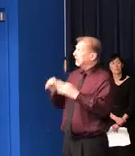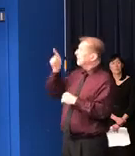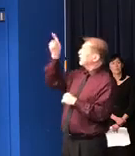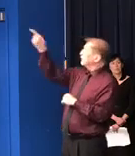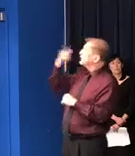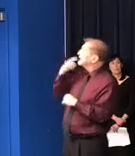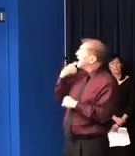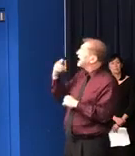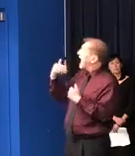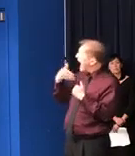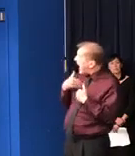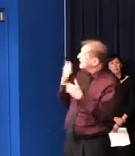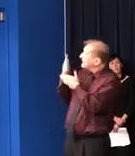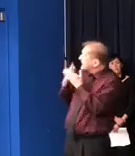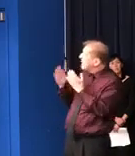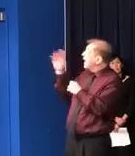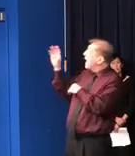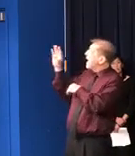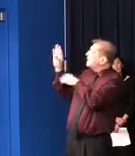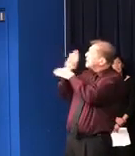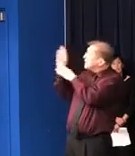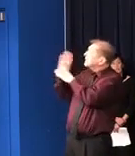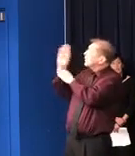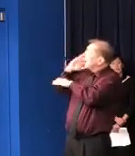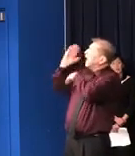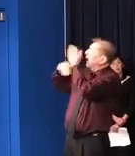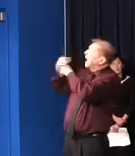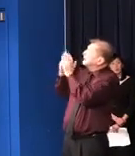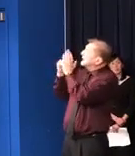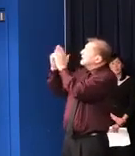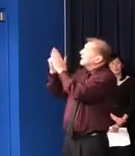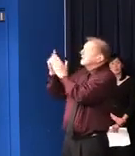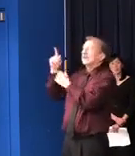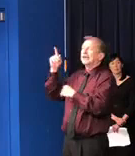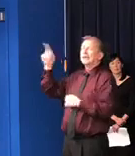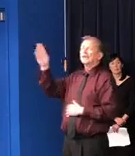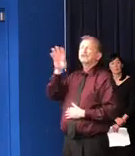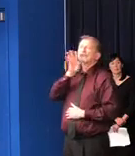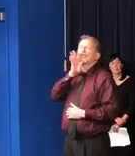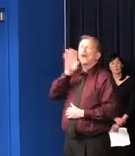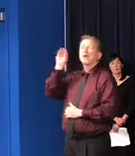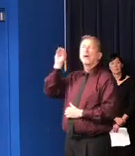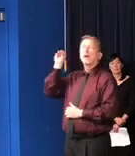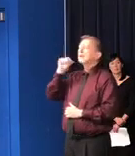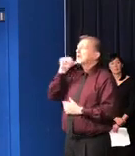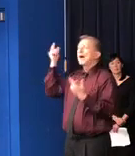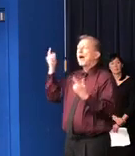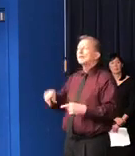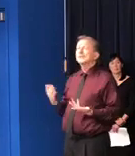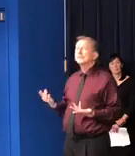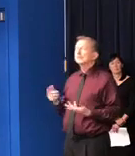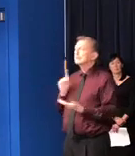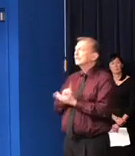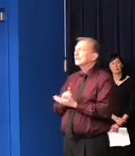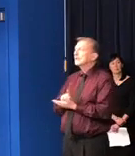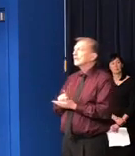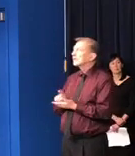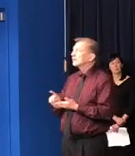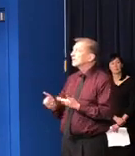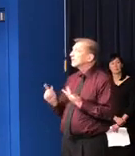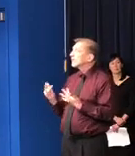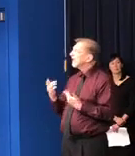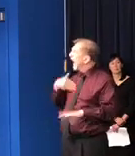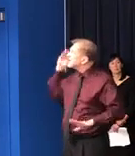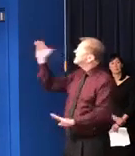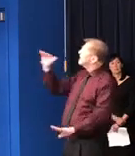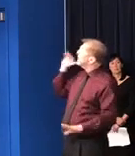millions of tests, that's terrific. Didn't happen. Didn't happen then, didn't happen for another, you know, week went by, I was screaming